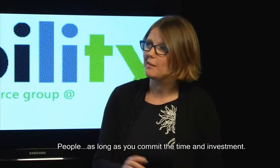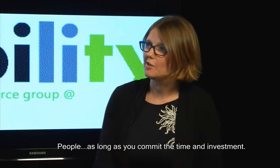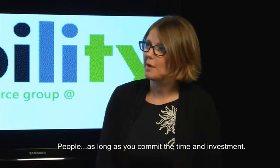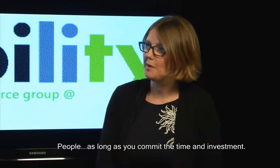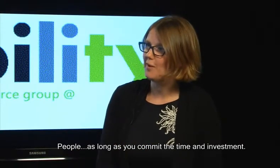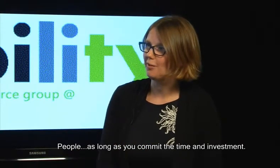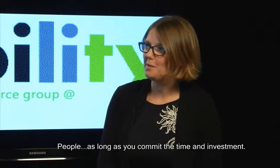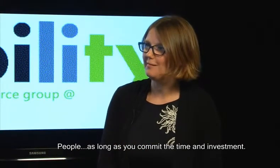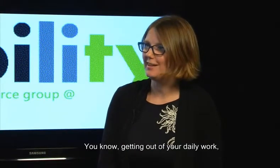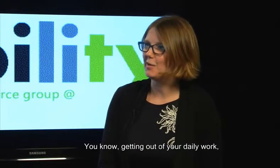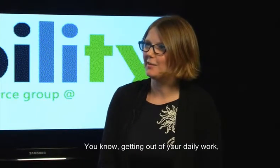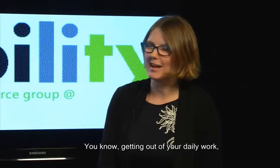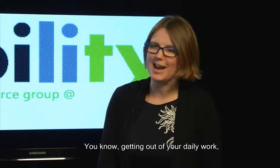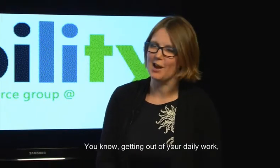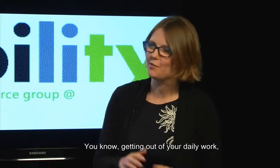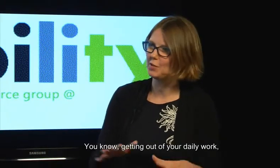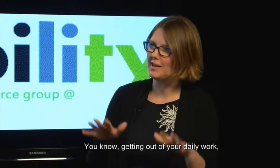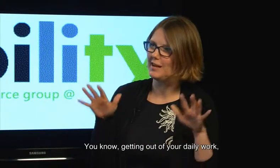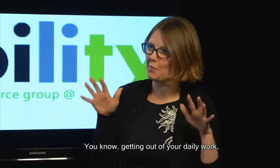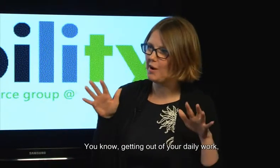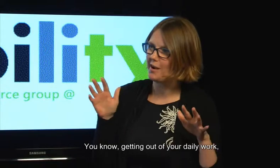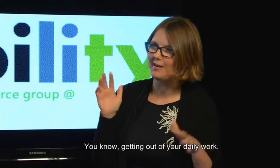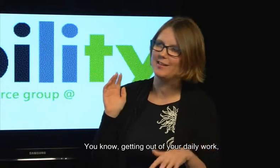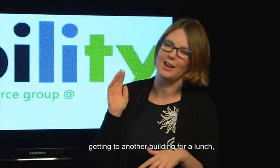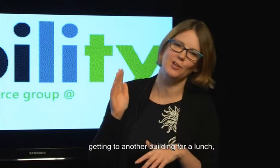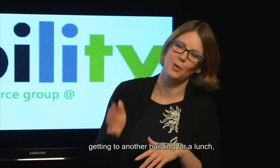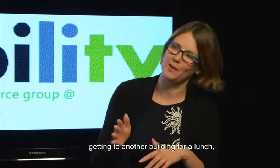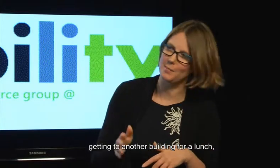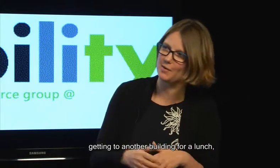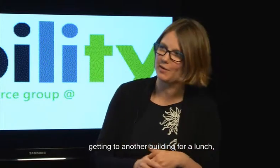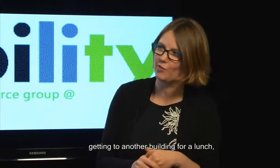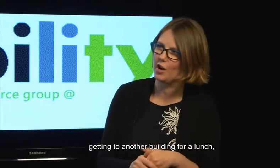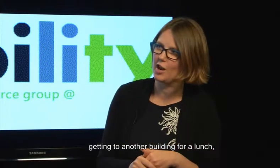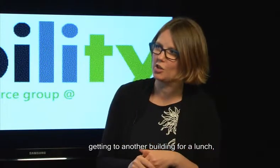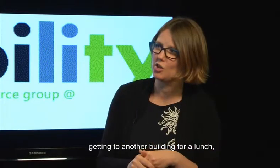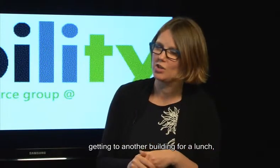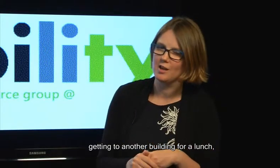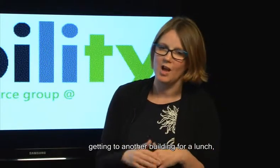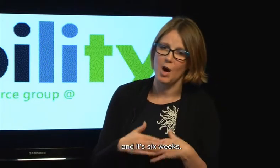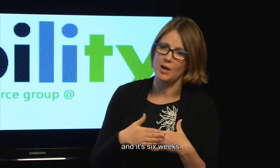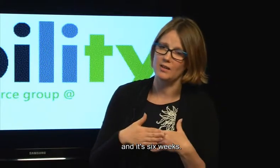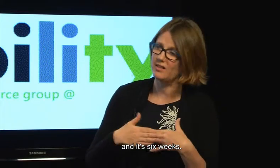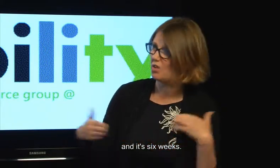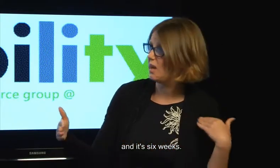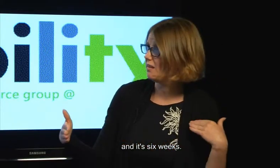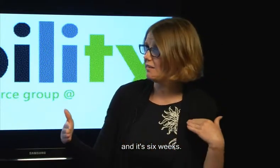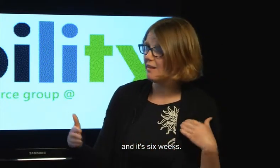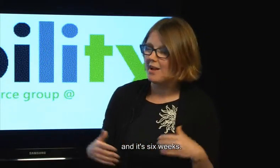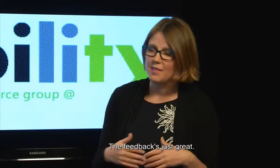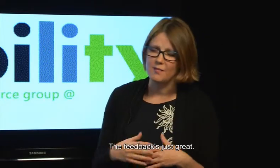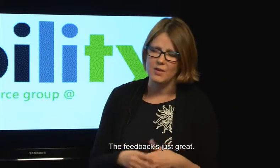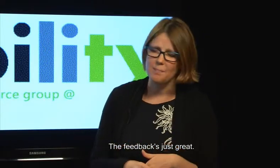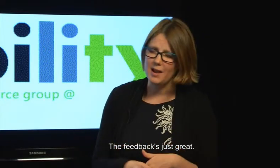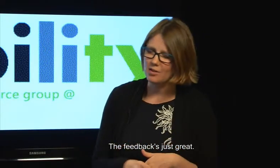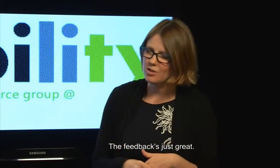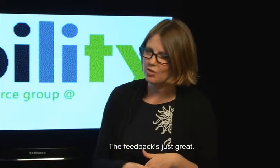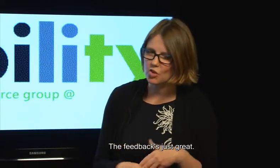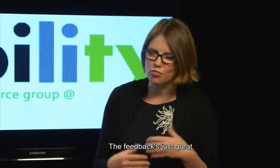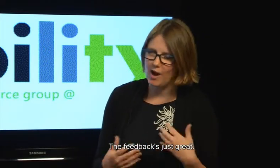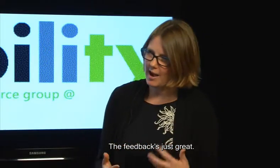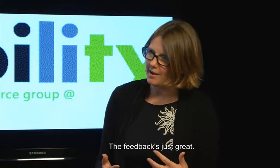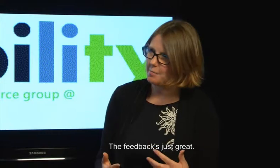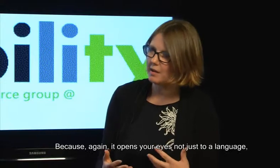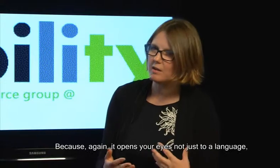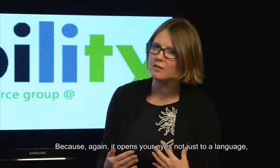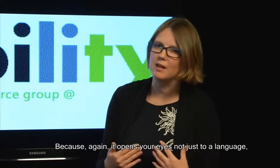long as you can make the time and investment you know getting out of your daily work getting to another building for a lunch on it six weeks the feedback is